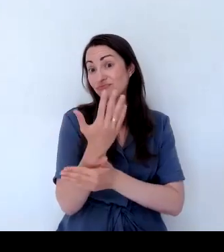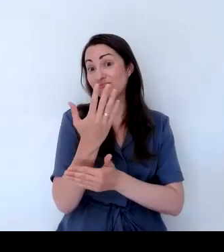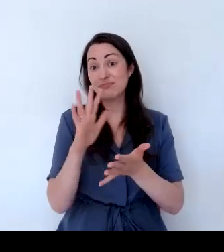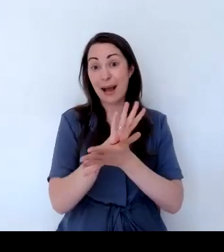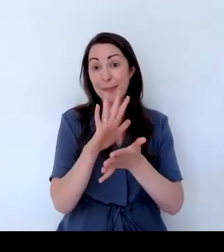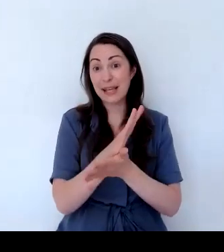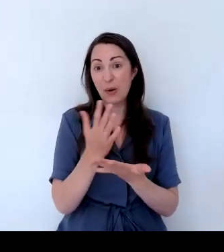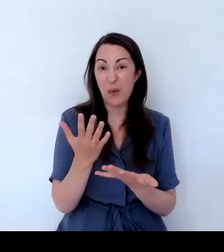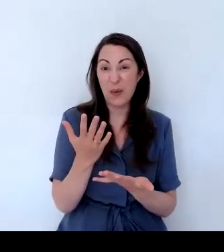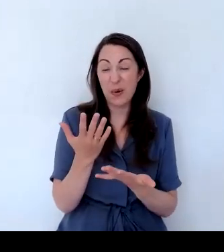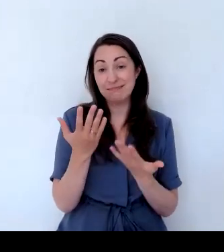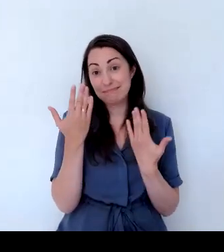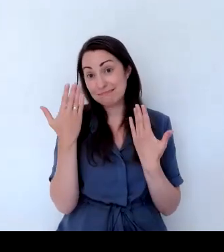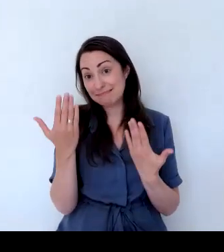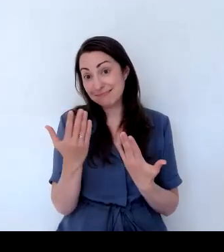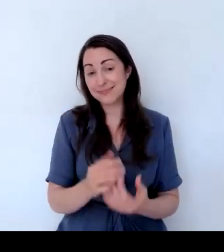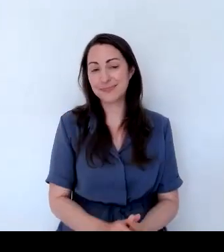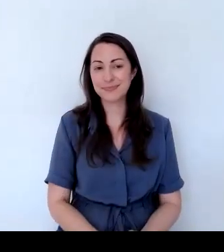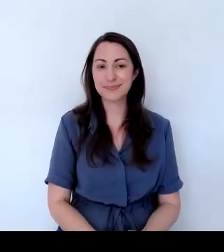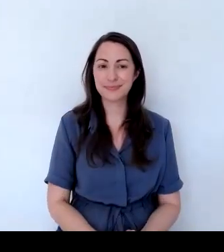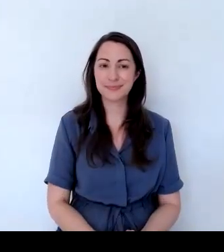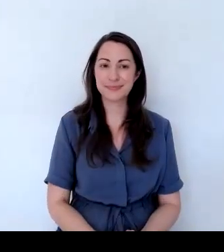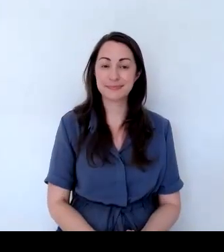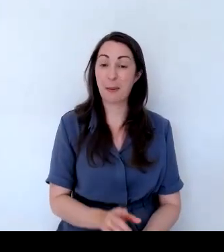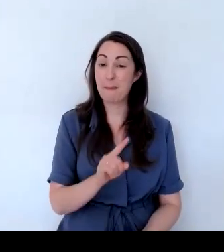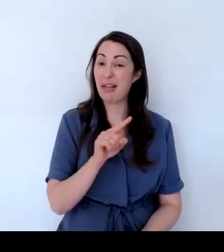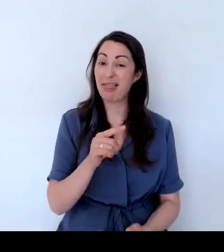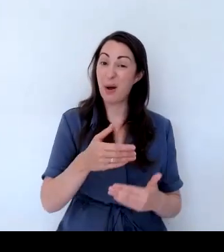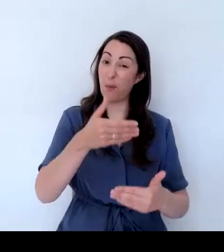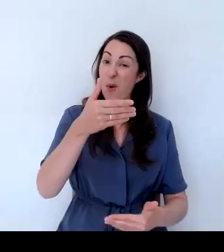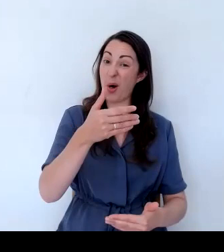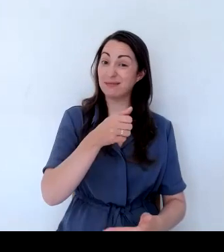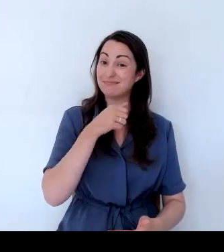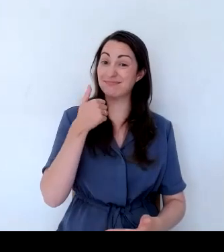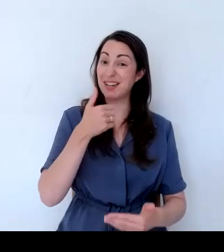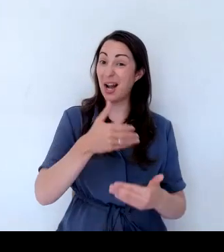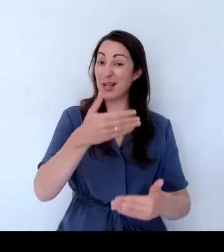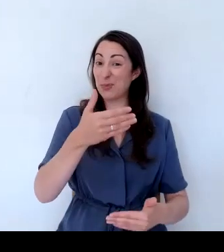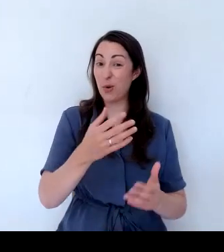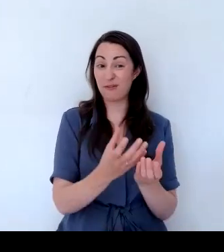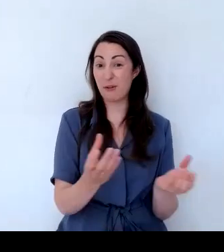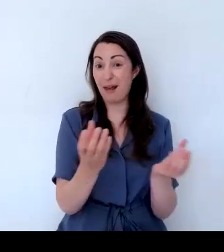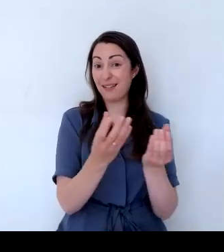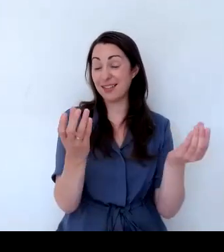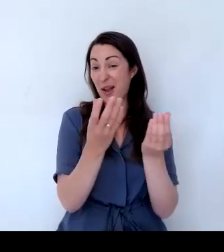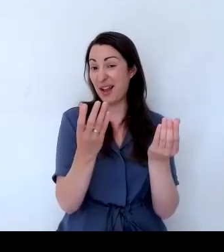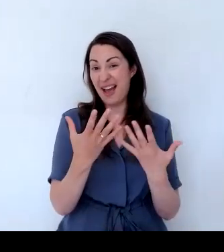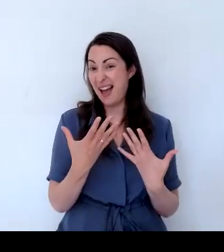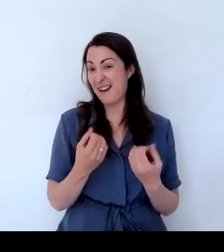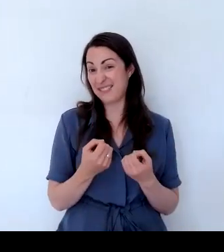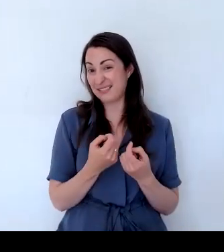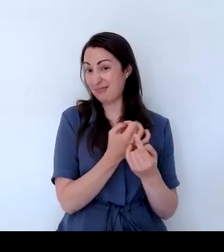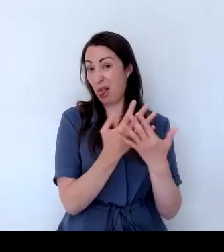But it's just a nice wall that we could put them onto, really. We haven't got very many walls, actually, that we can use.